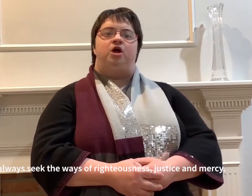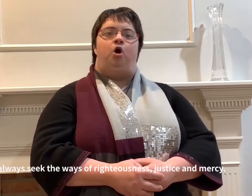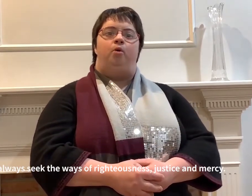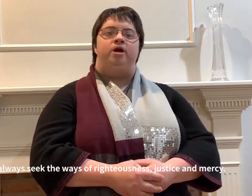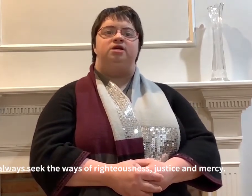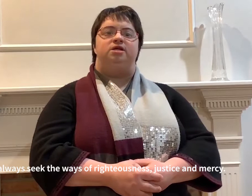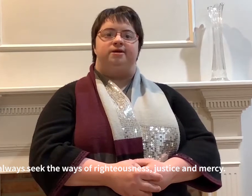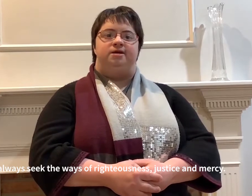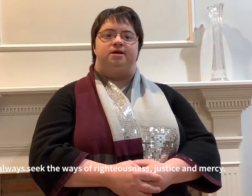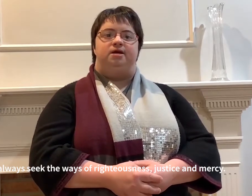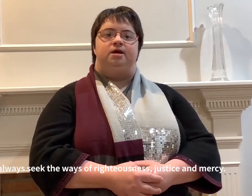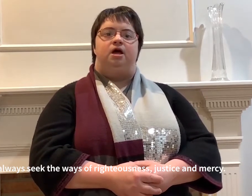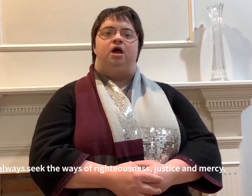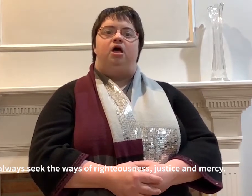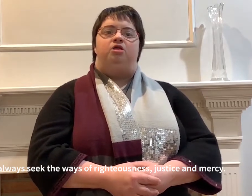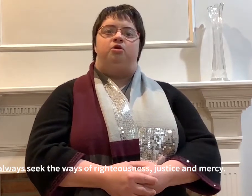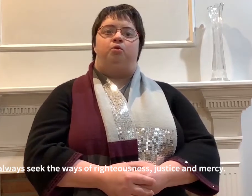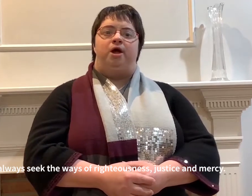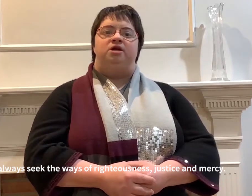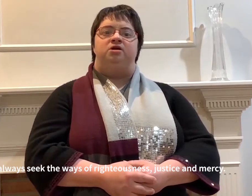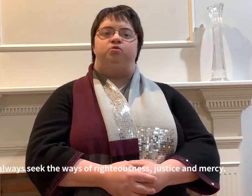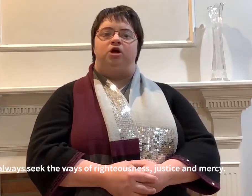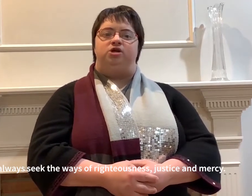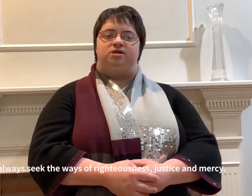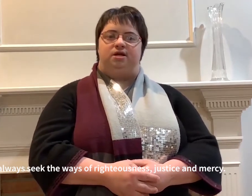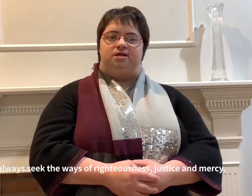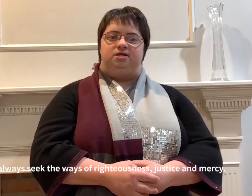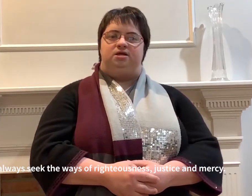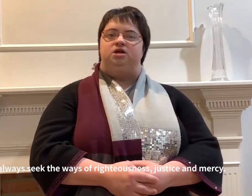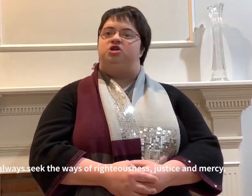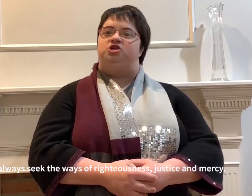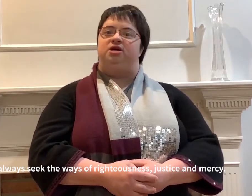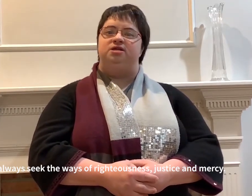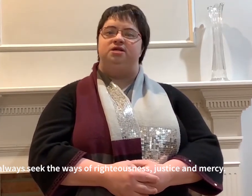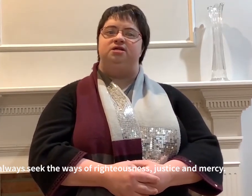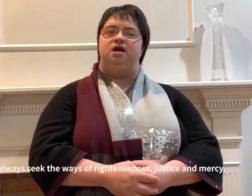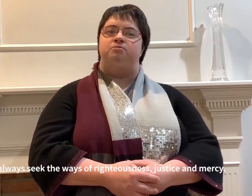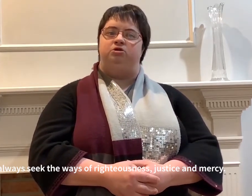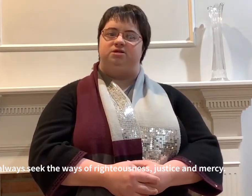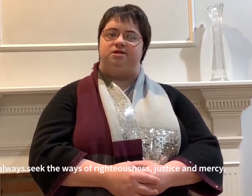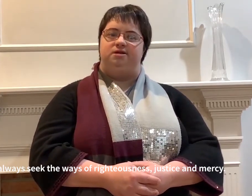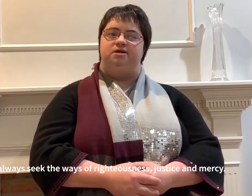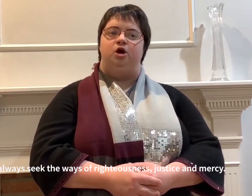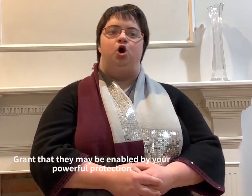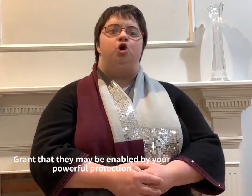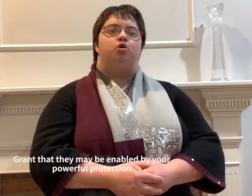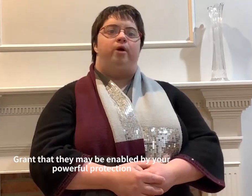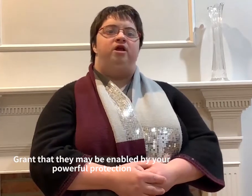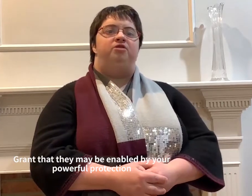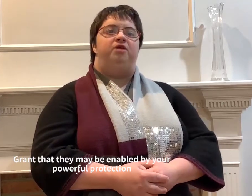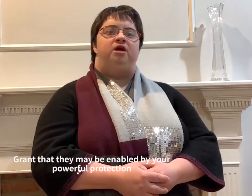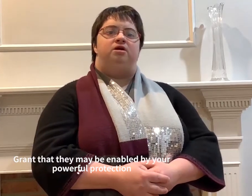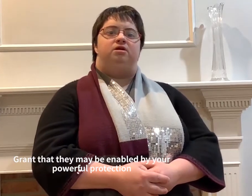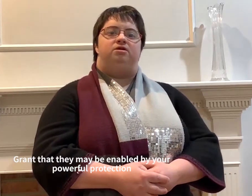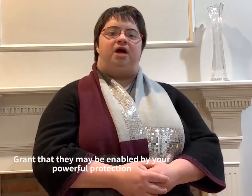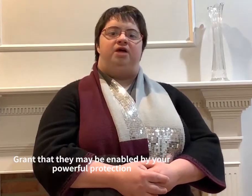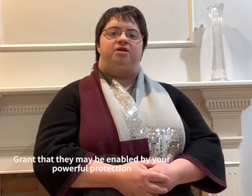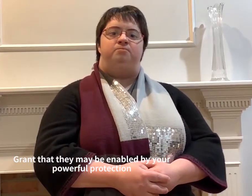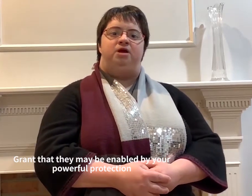always seek the ways of righteousness, justice and mercy. Grant that they may